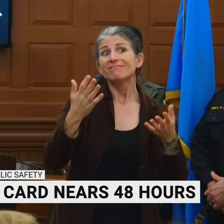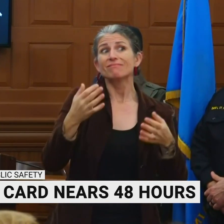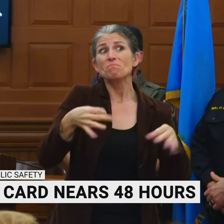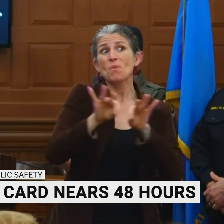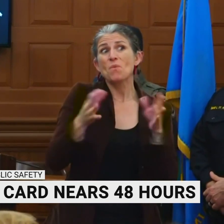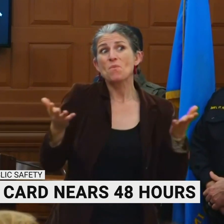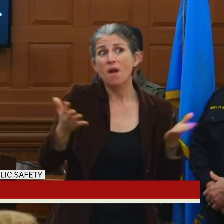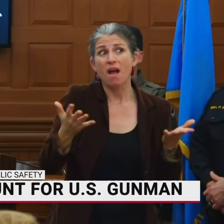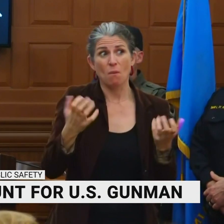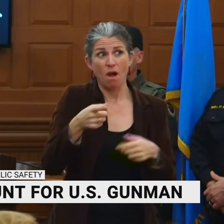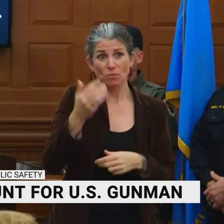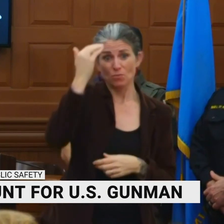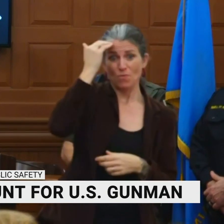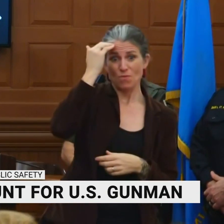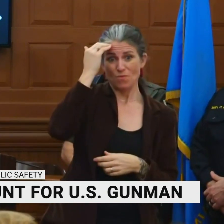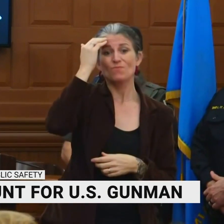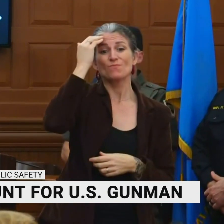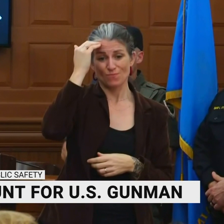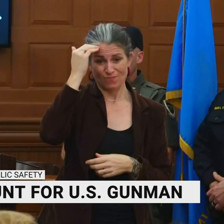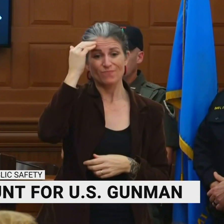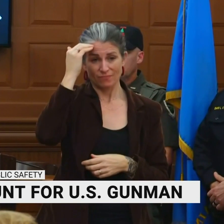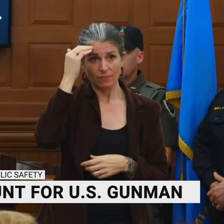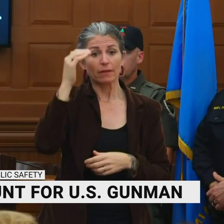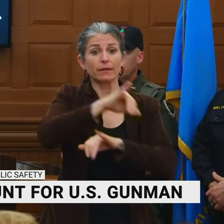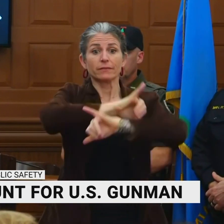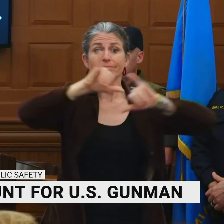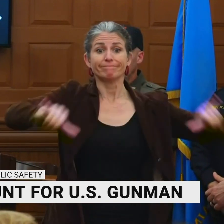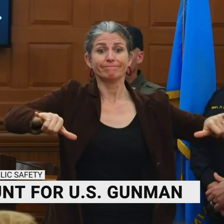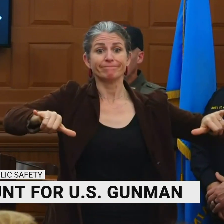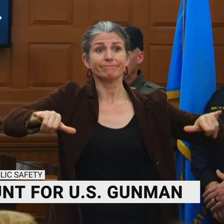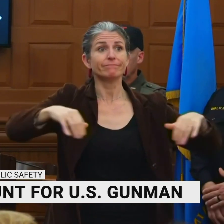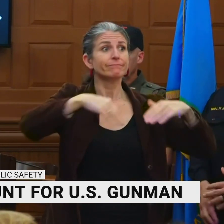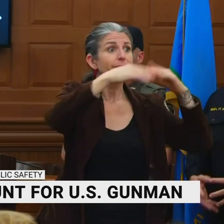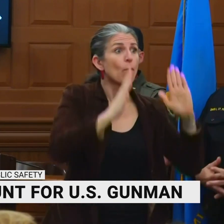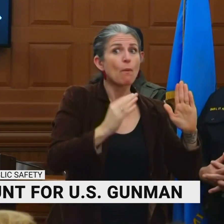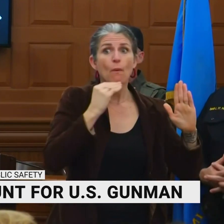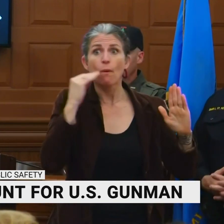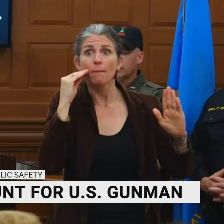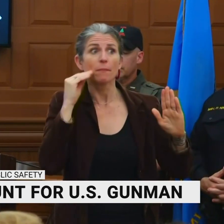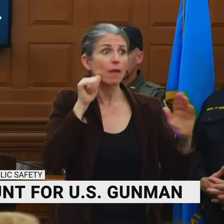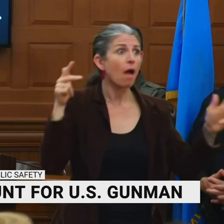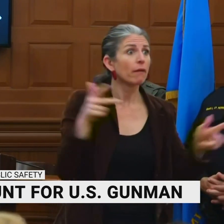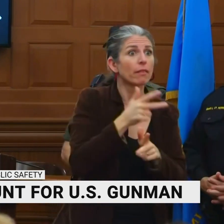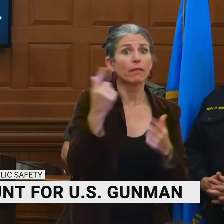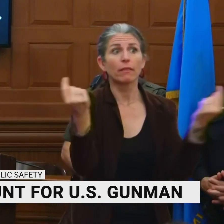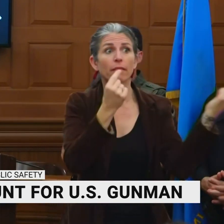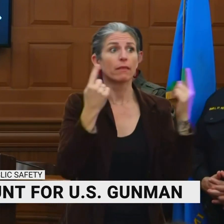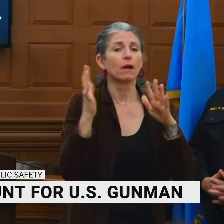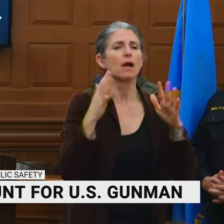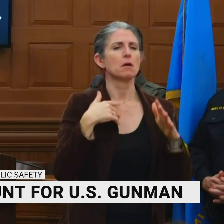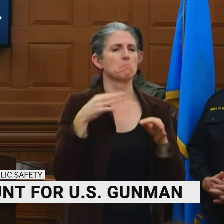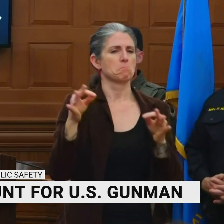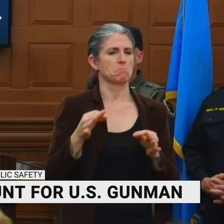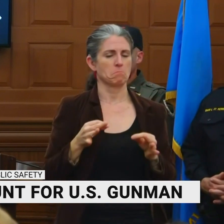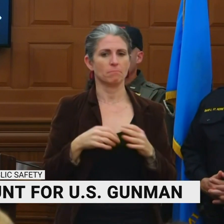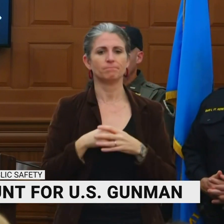the shelter-in-place order and where that's going effective immediately. And I'm not a big